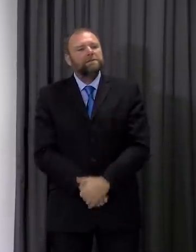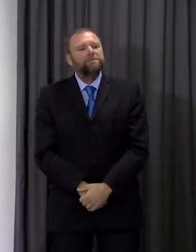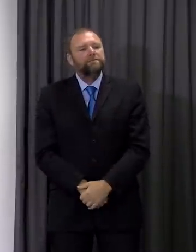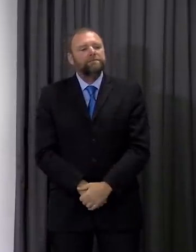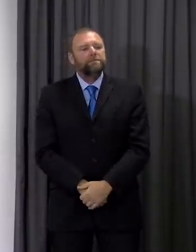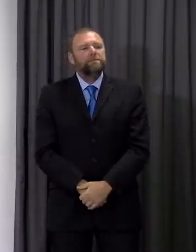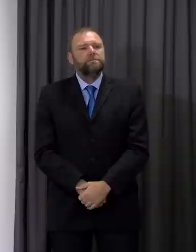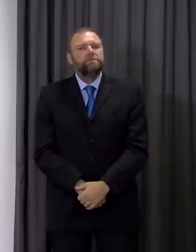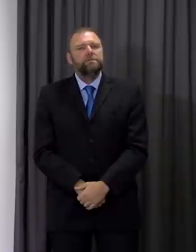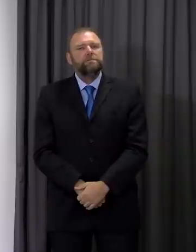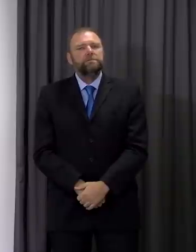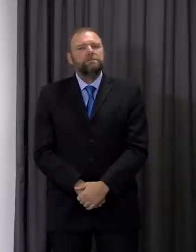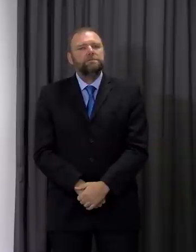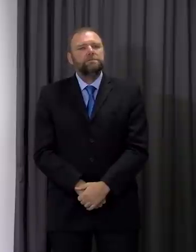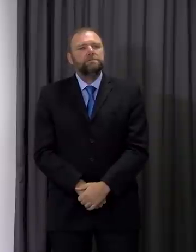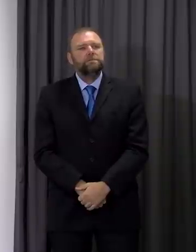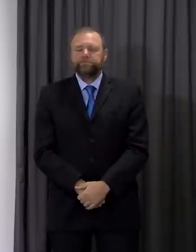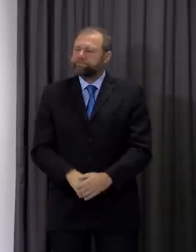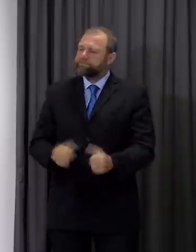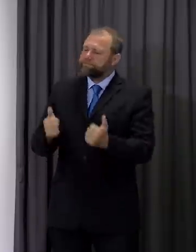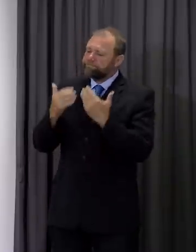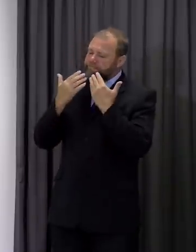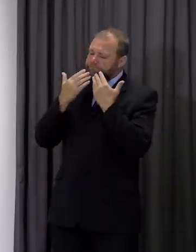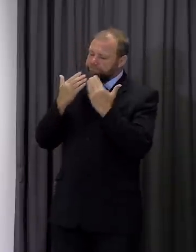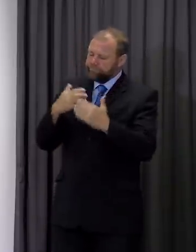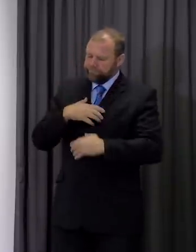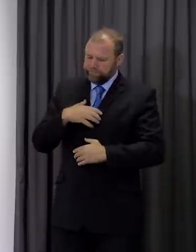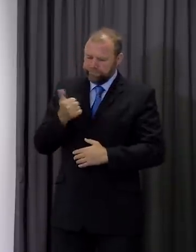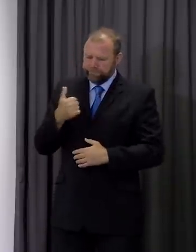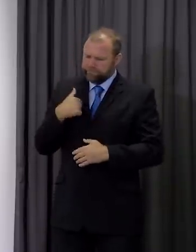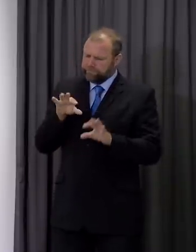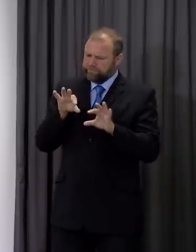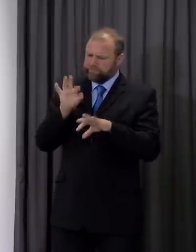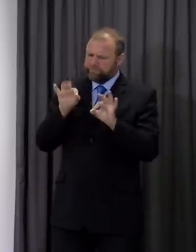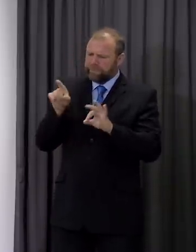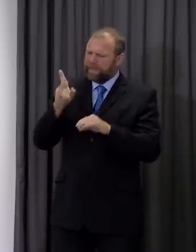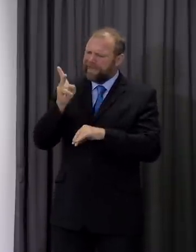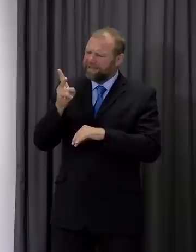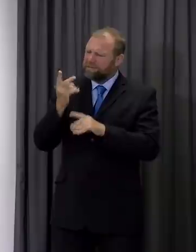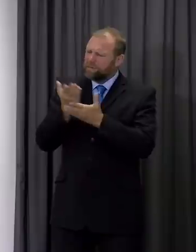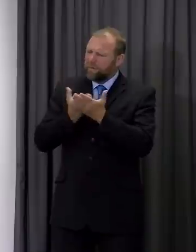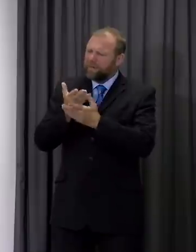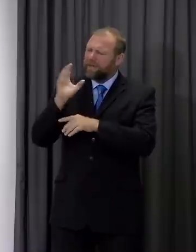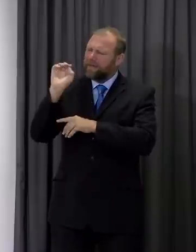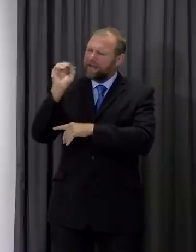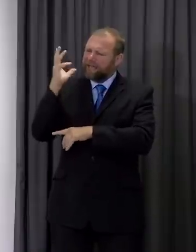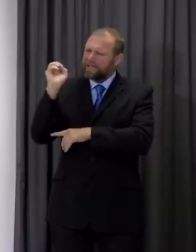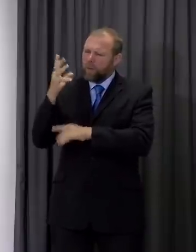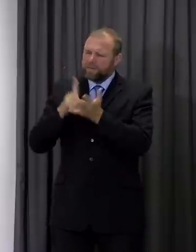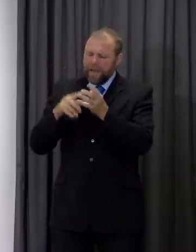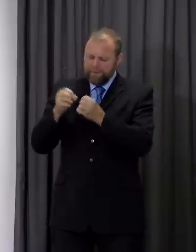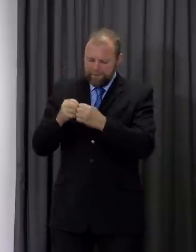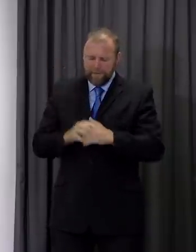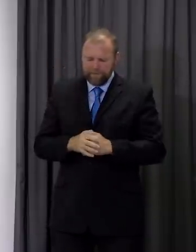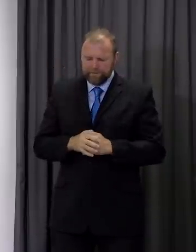Minister. Can I just pick up again on the Lighthouse Labs question? Obviously, you've got a mix of Welsh